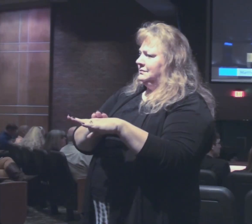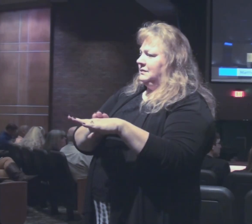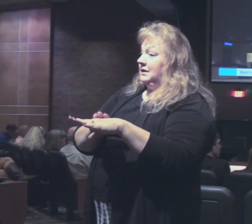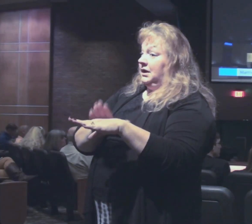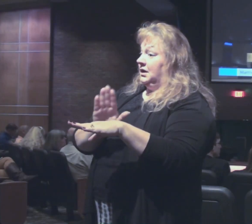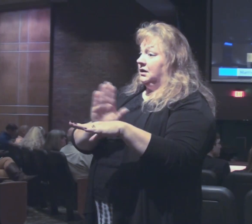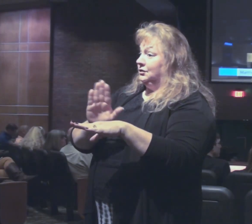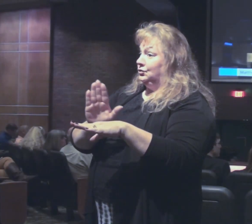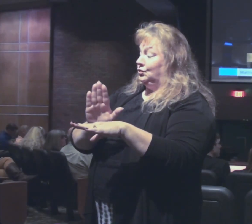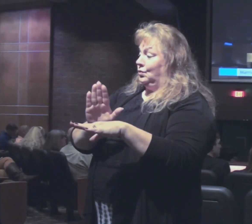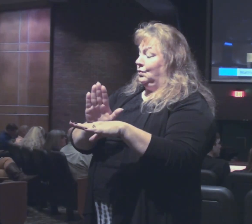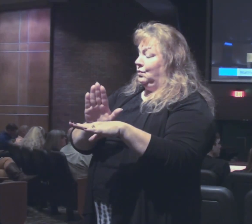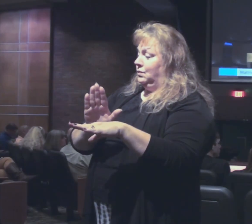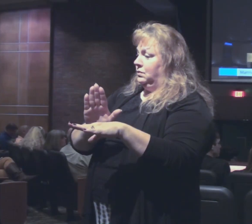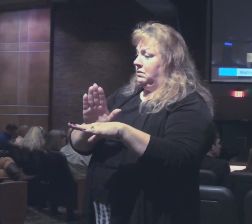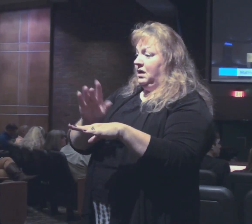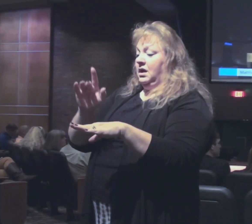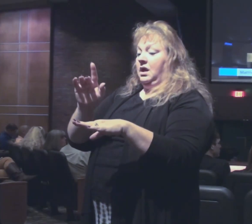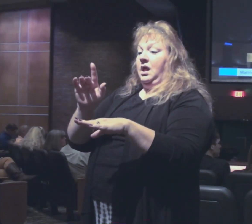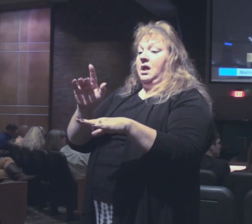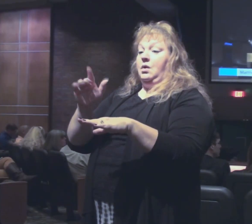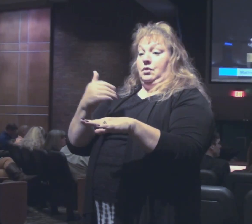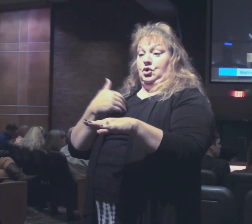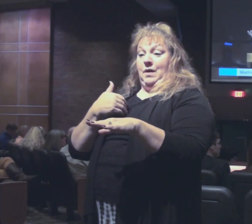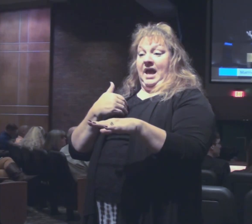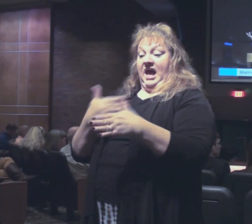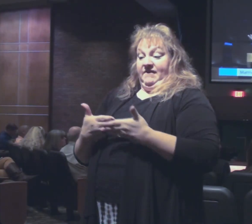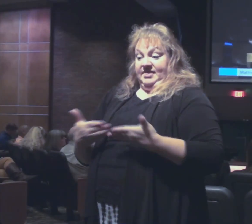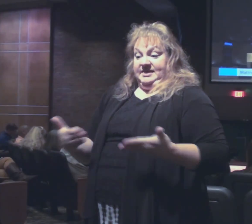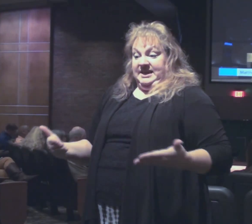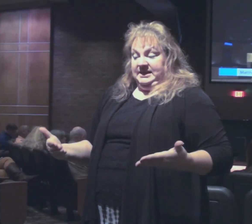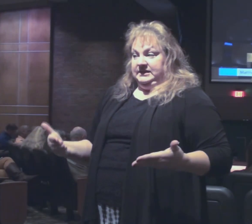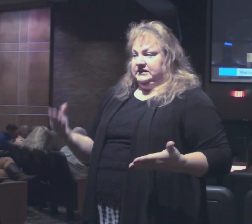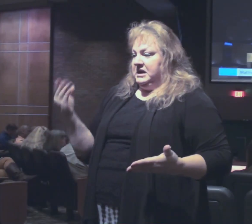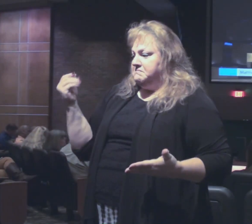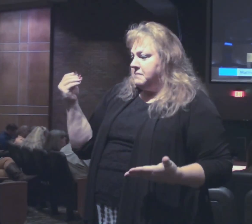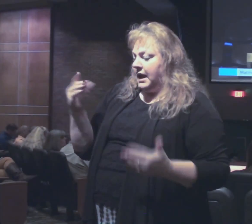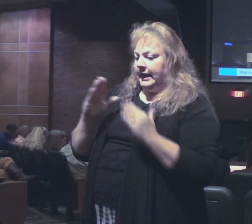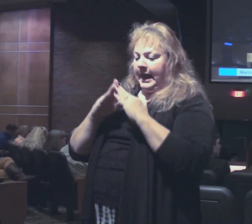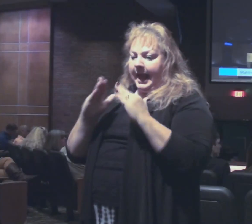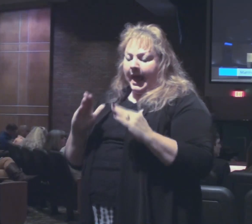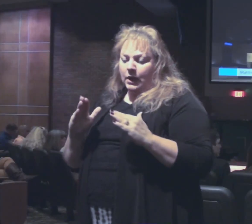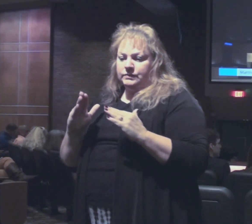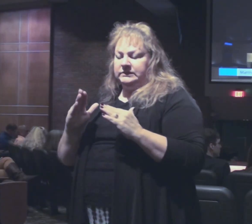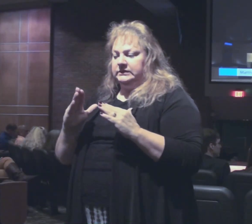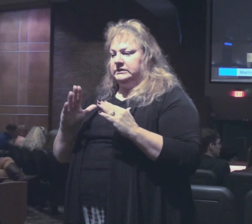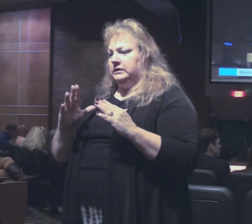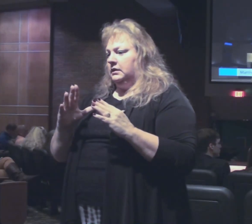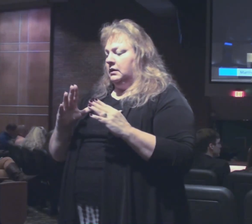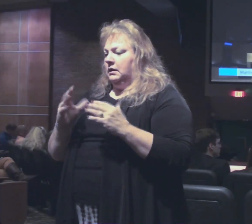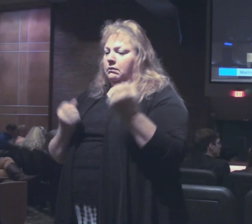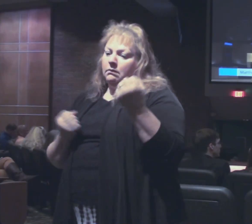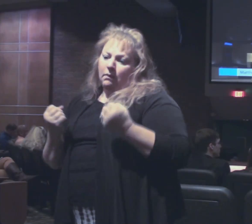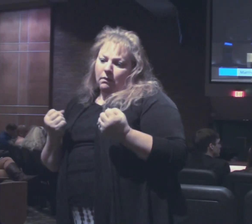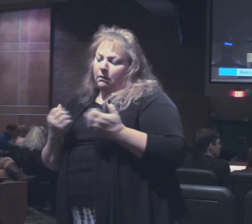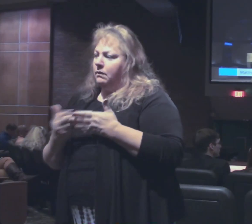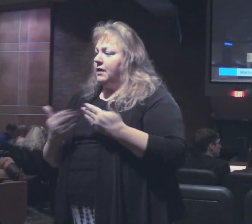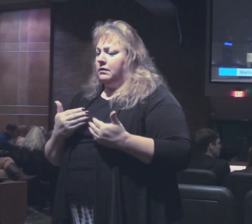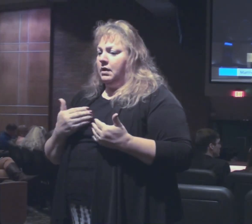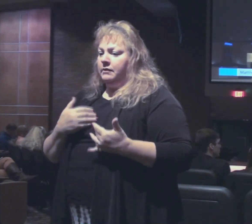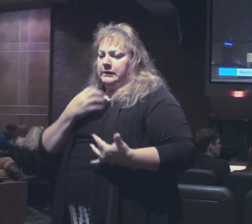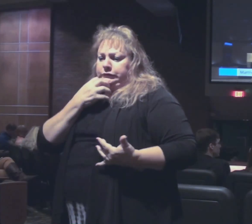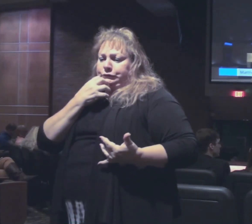Don't let physical, material things become the treasure of your hearts.